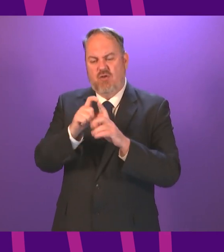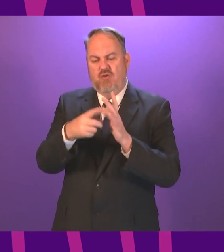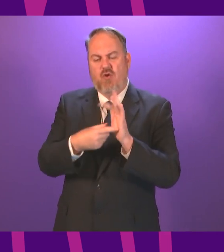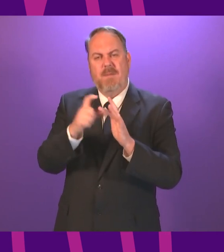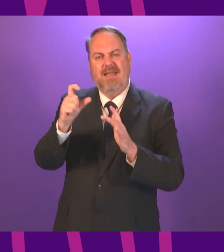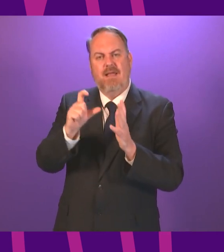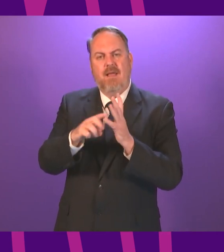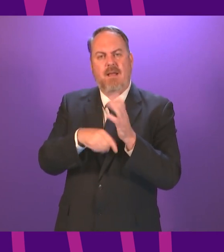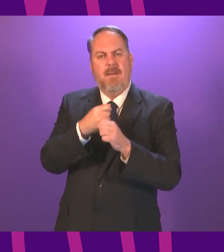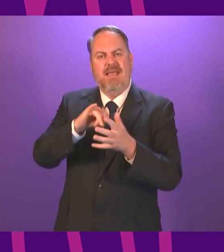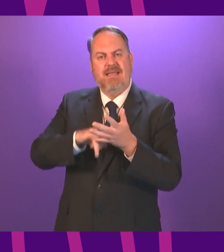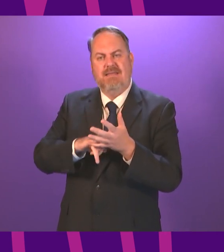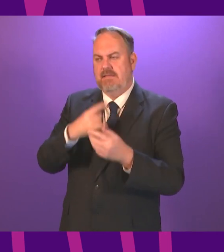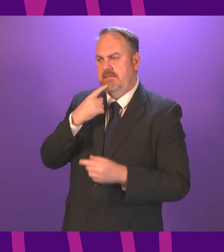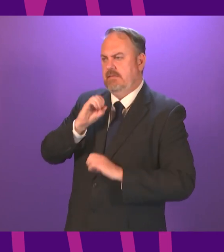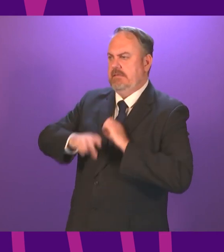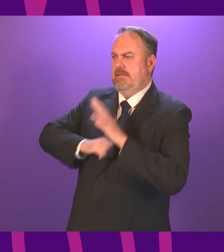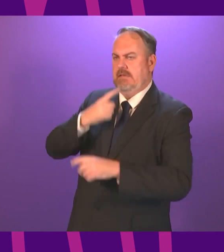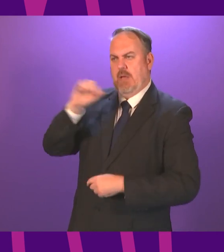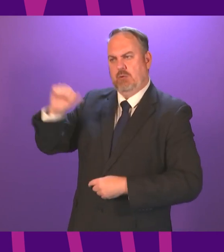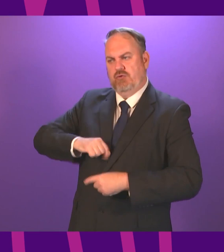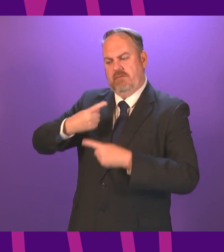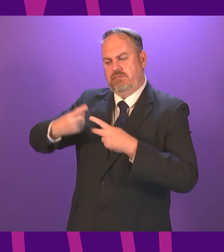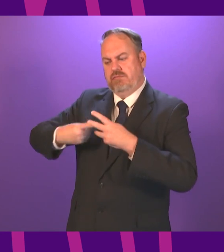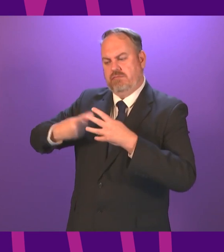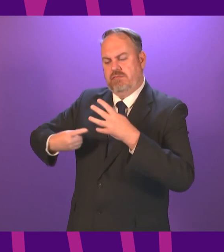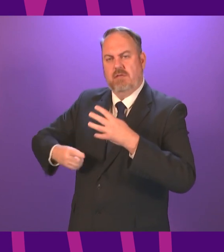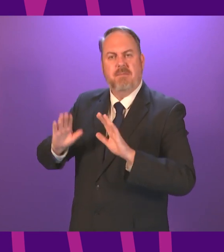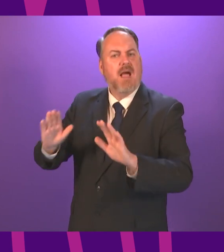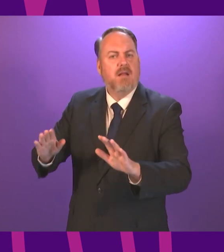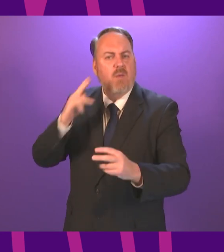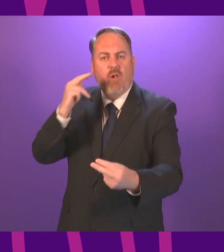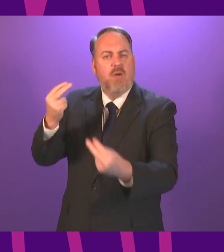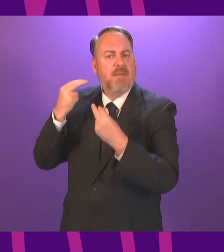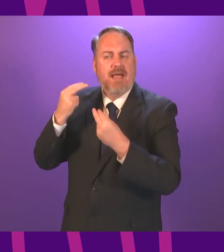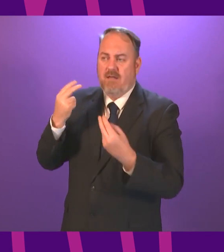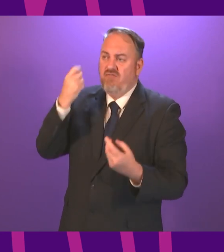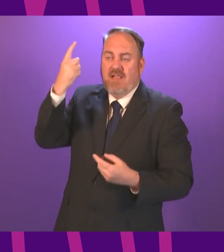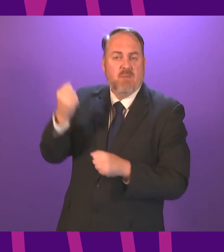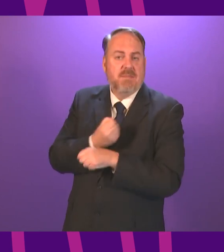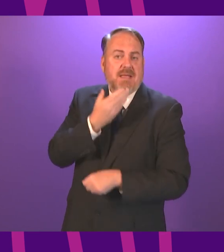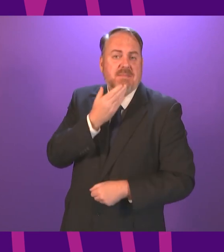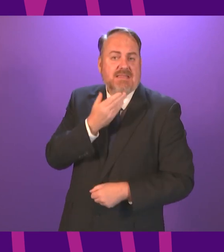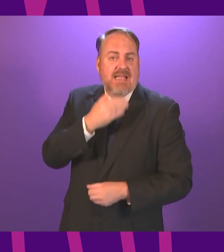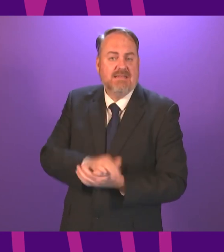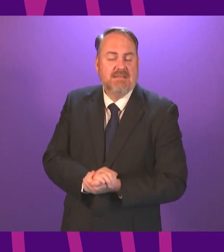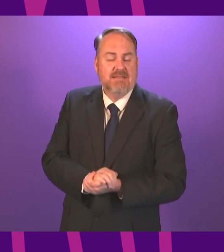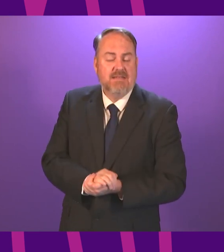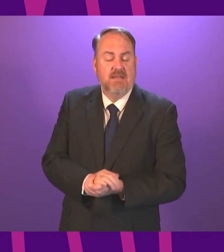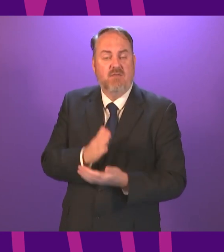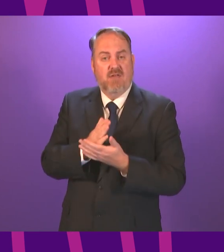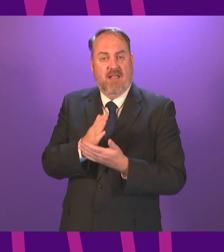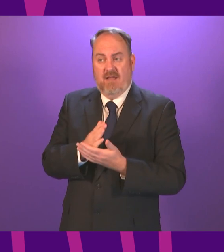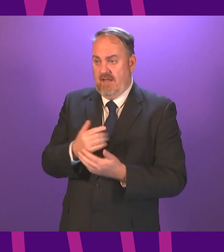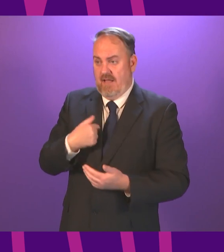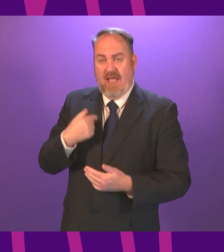government eat out to help out scheme last summer was probably wrong I confess I was keen on it at the time I had a